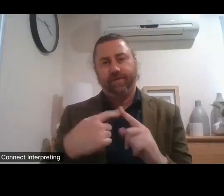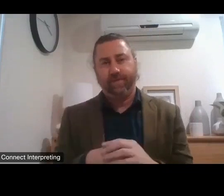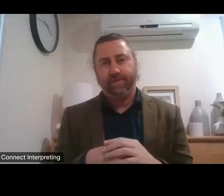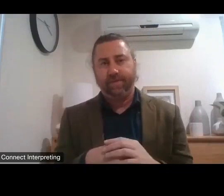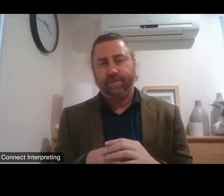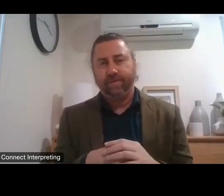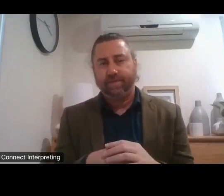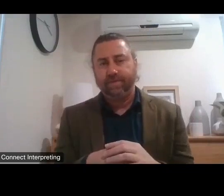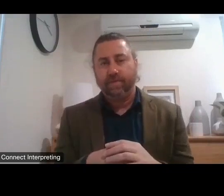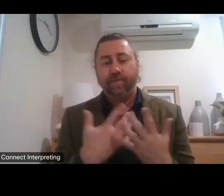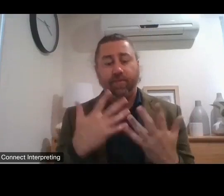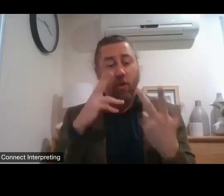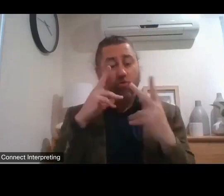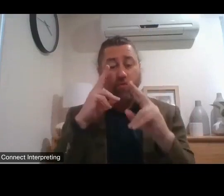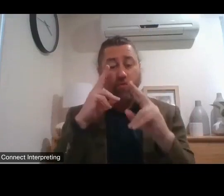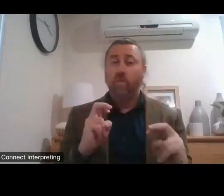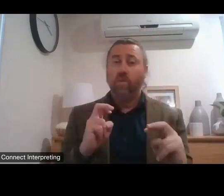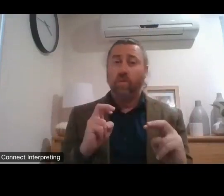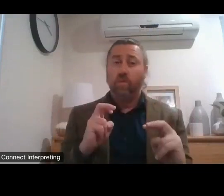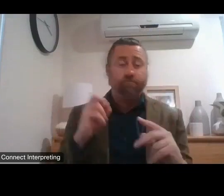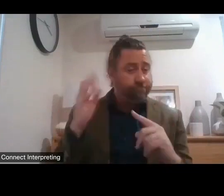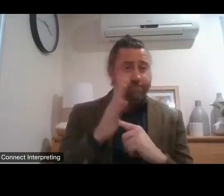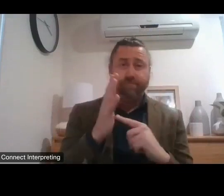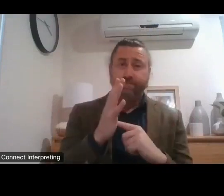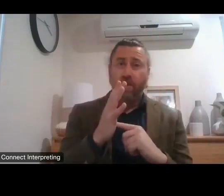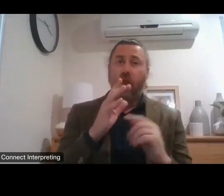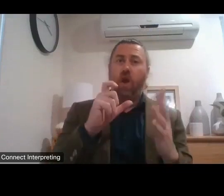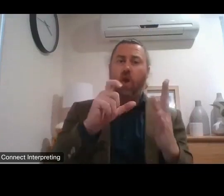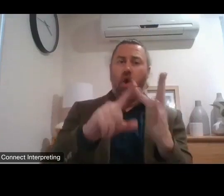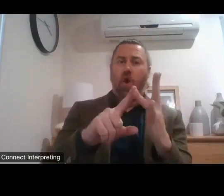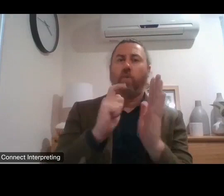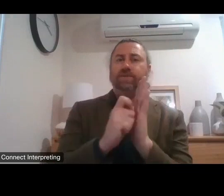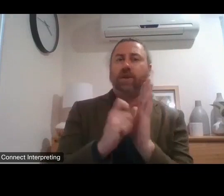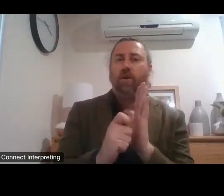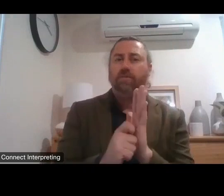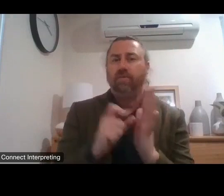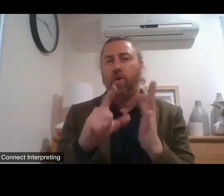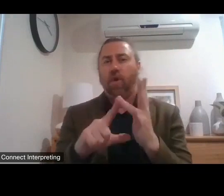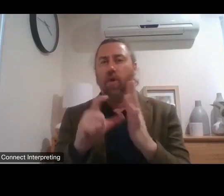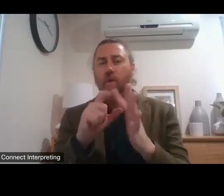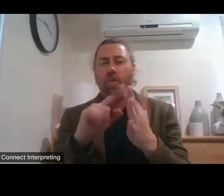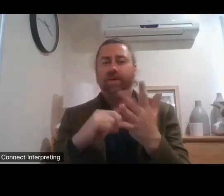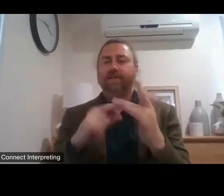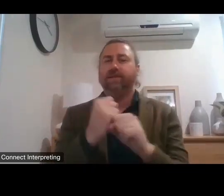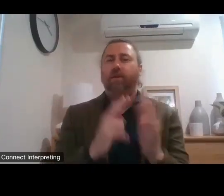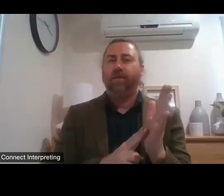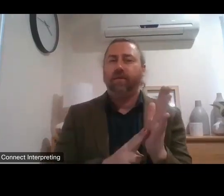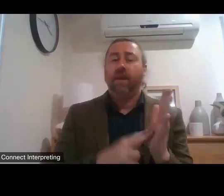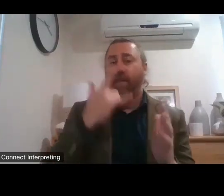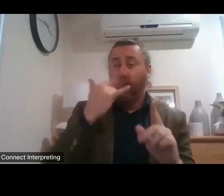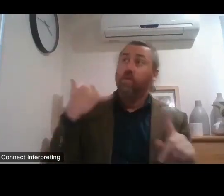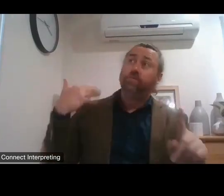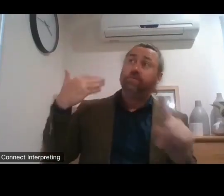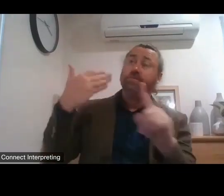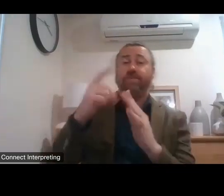think the most fundamental part of the review is co-design. I think too much of what's happened in disability in recent years has